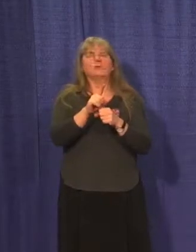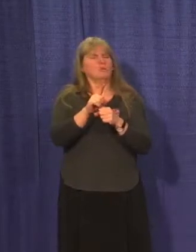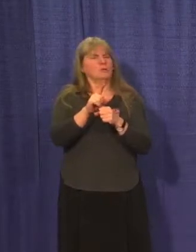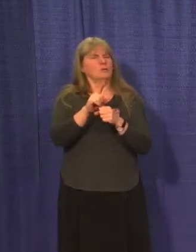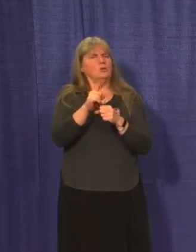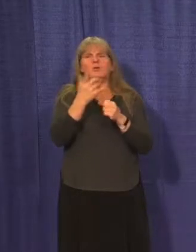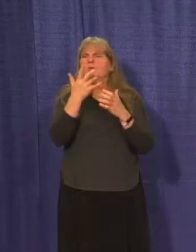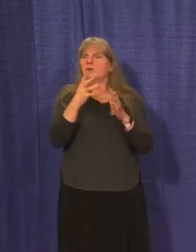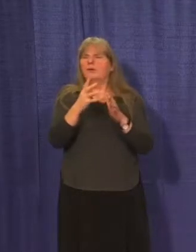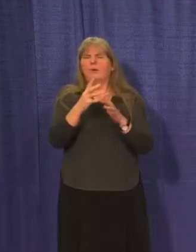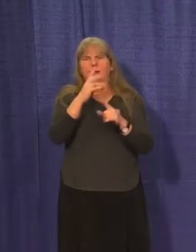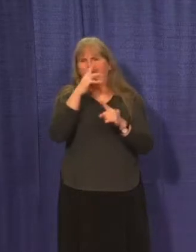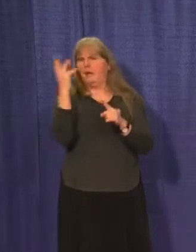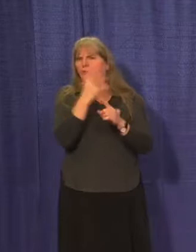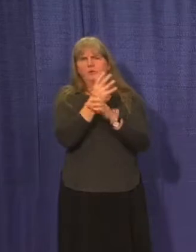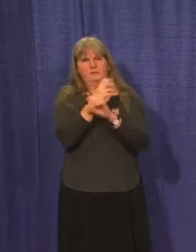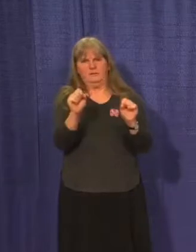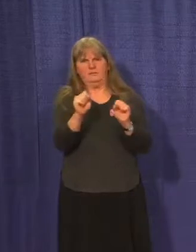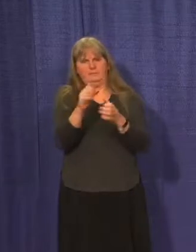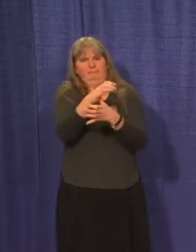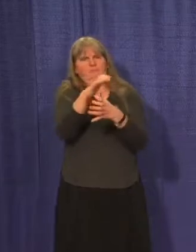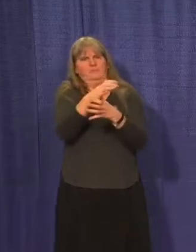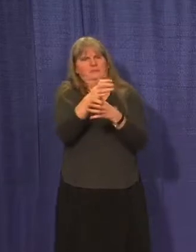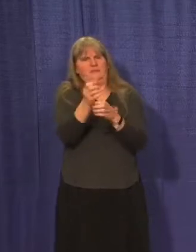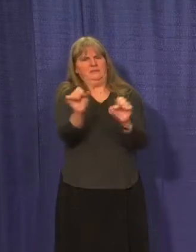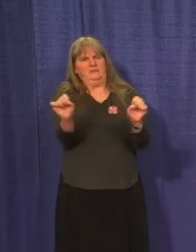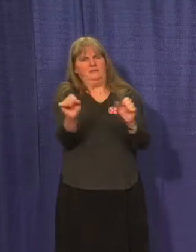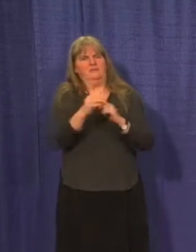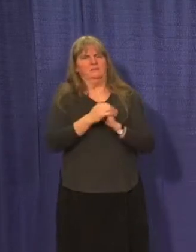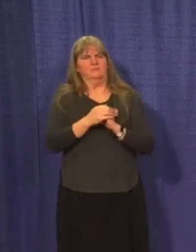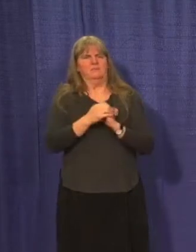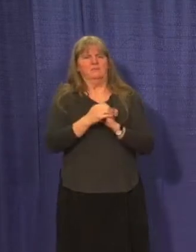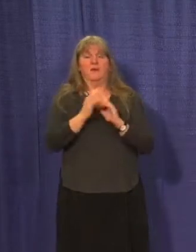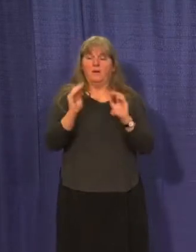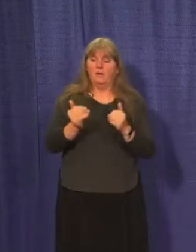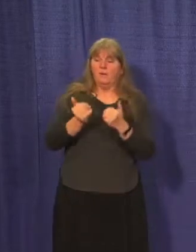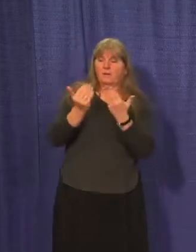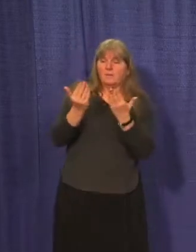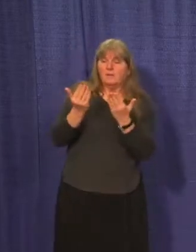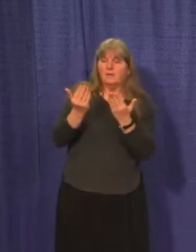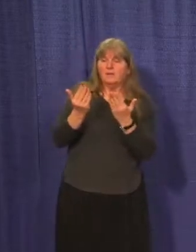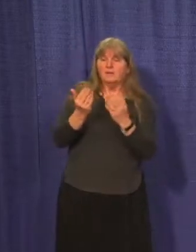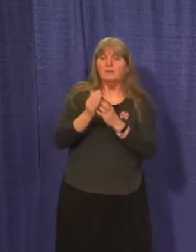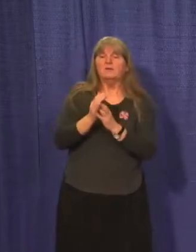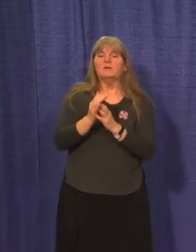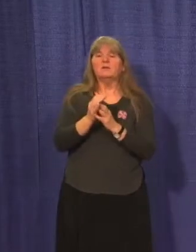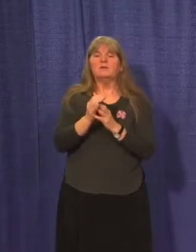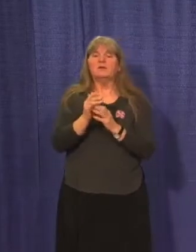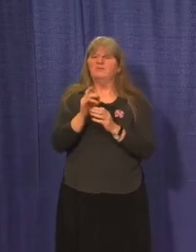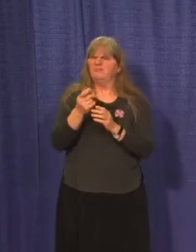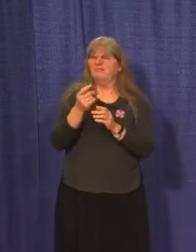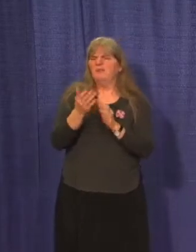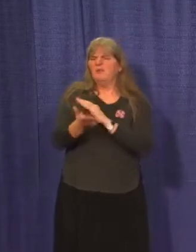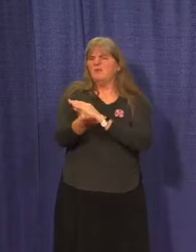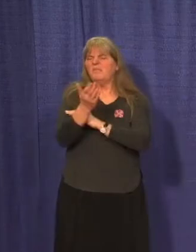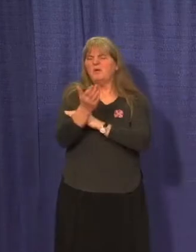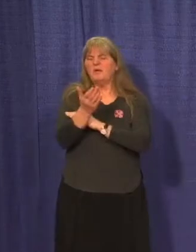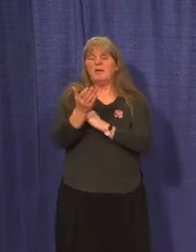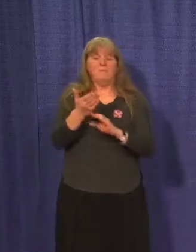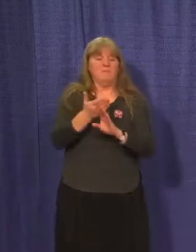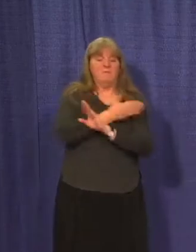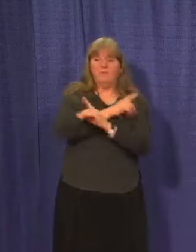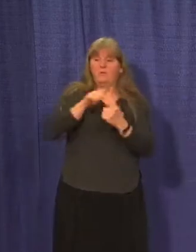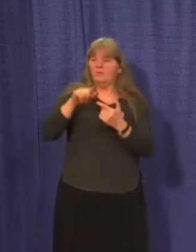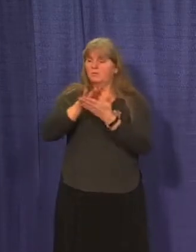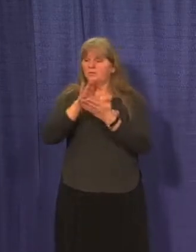safety is compromised. Our revised recommendations include monitoring your child's symptoms before